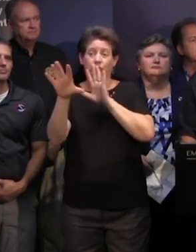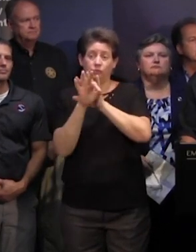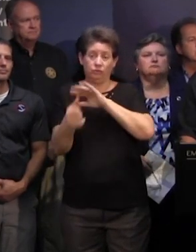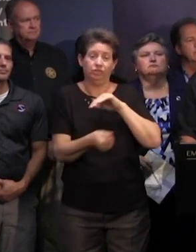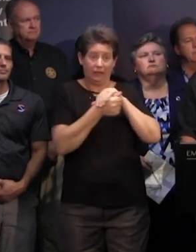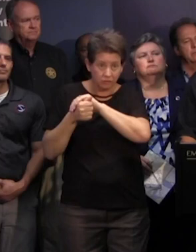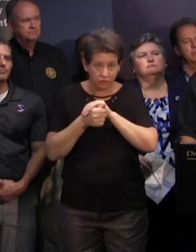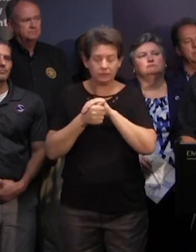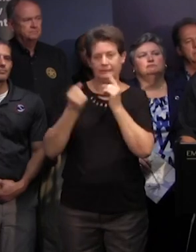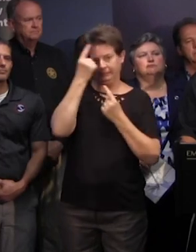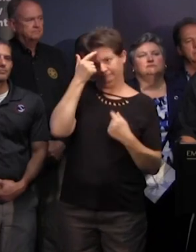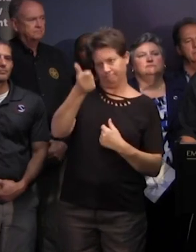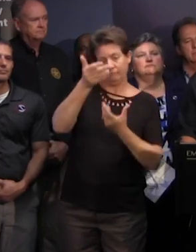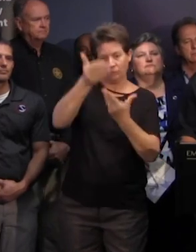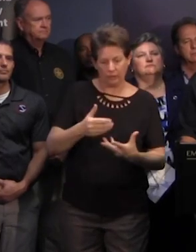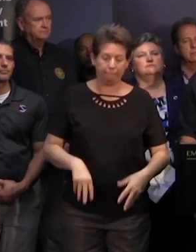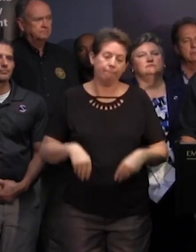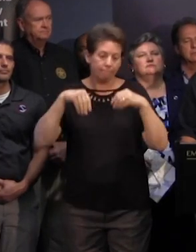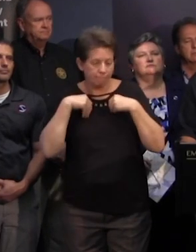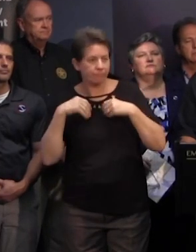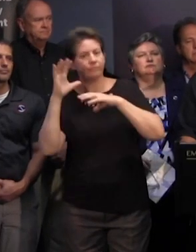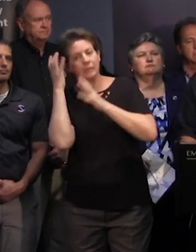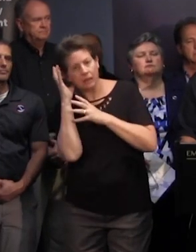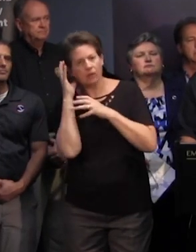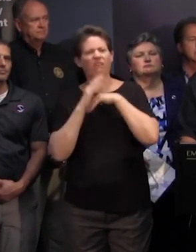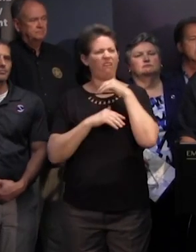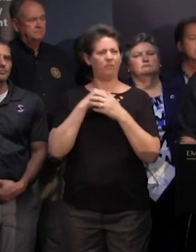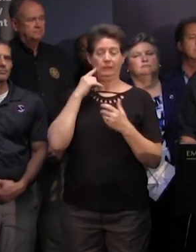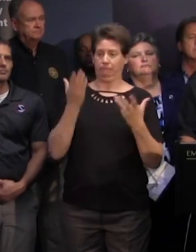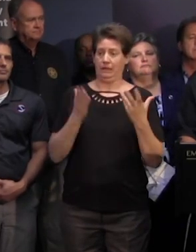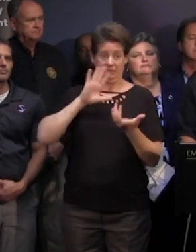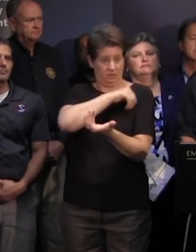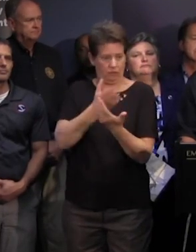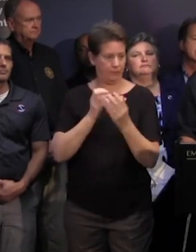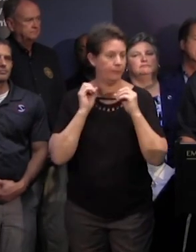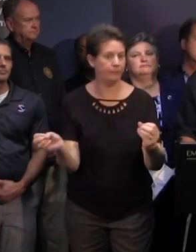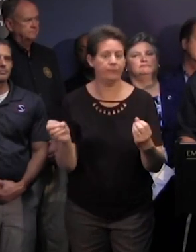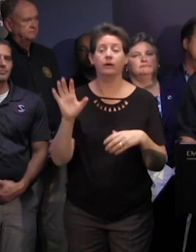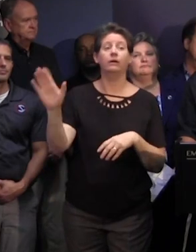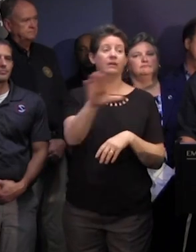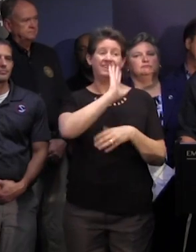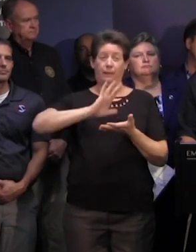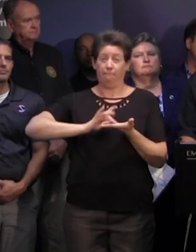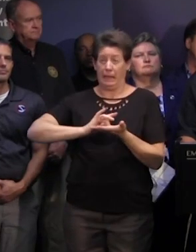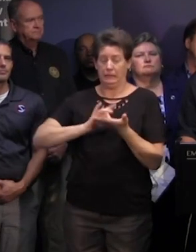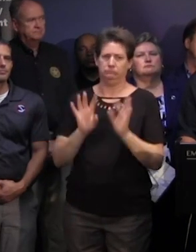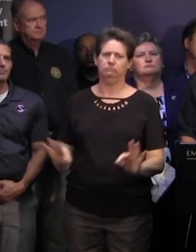need to consider bringing blankets pillows and comfort items because they may not be initially available medicines if you have any chronic